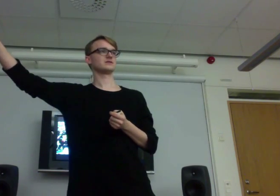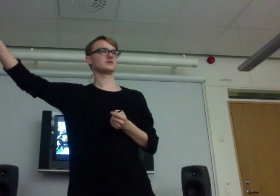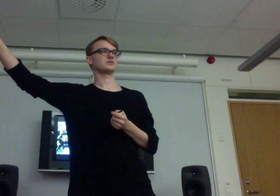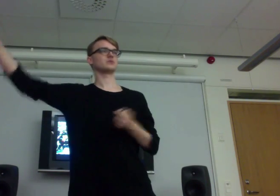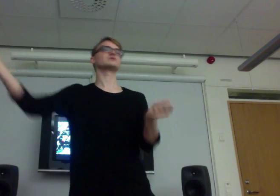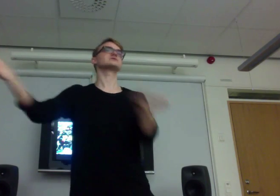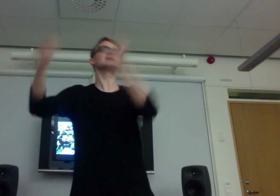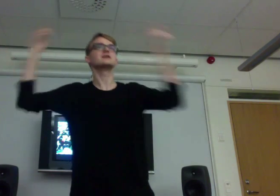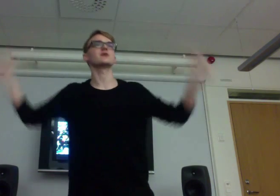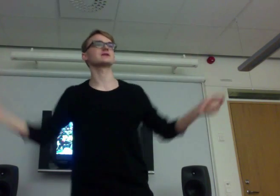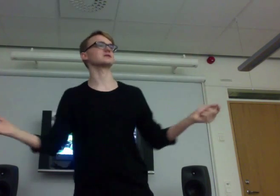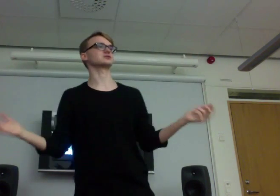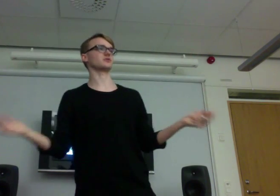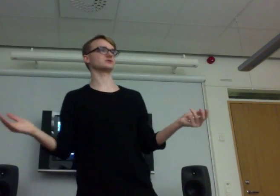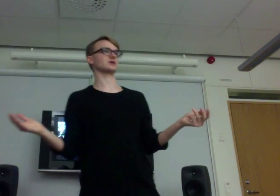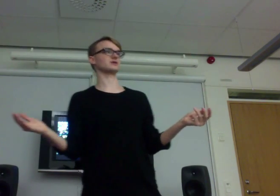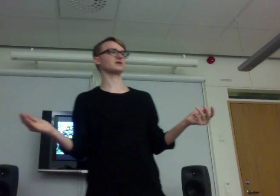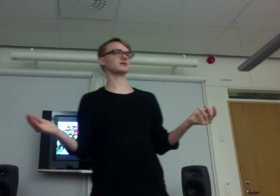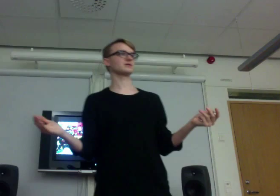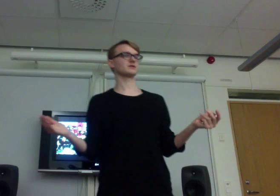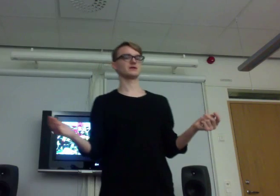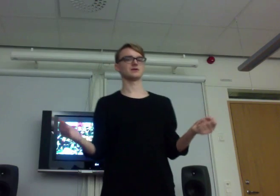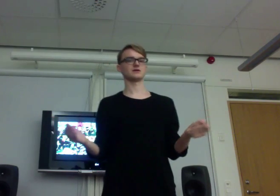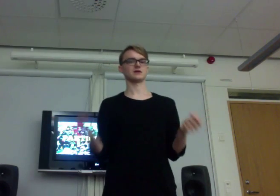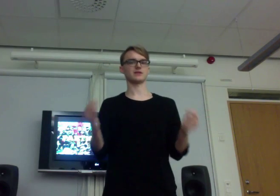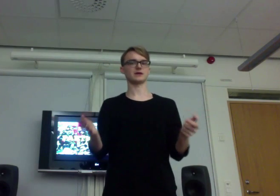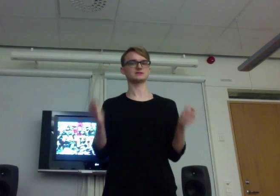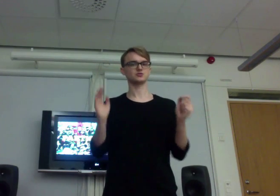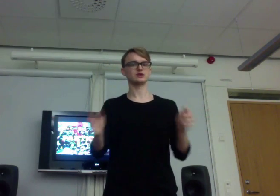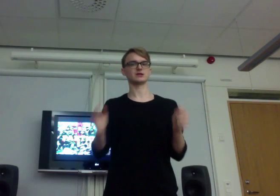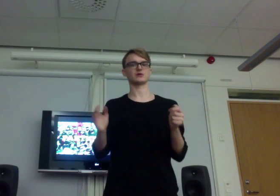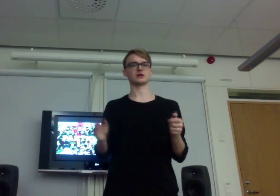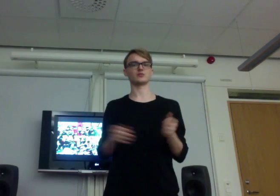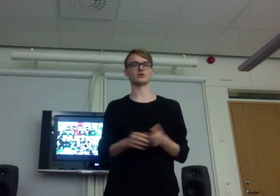But we're still creating the stories together. And that's really, really important.